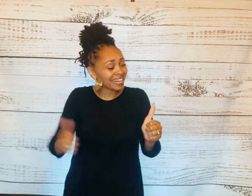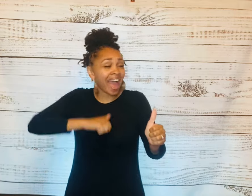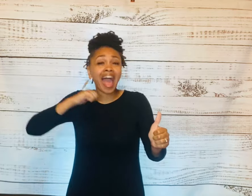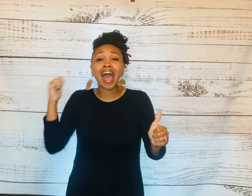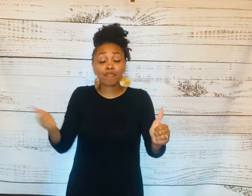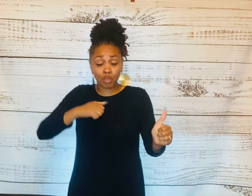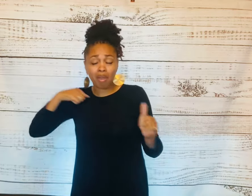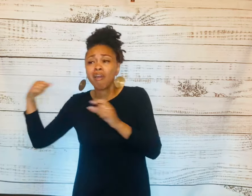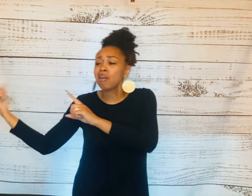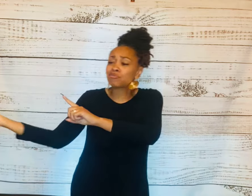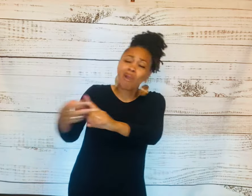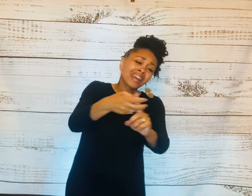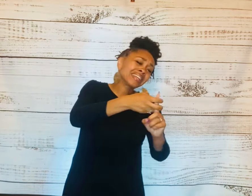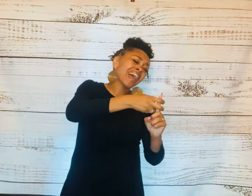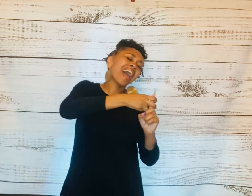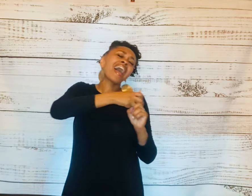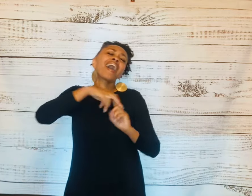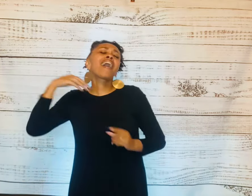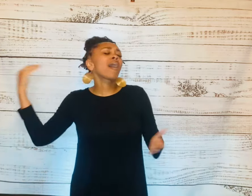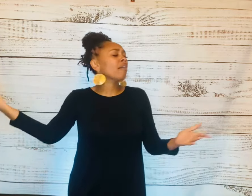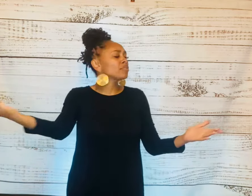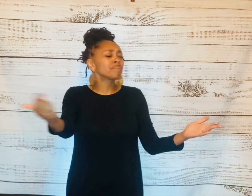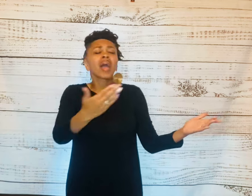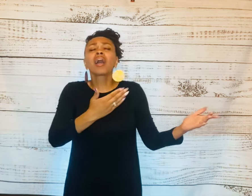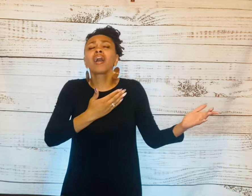after. It's running after me.